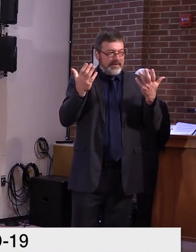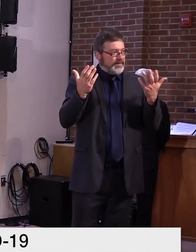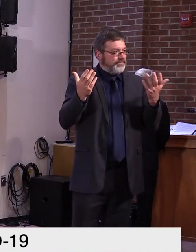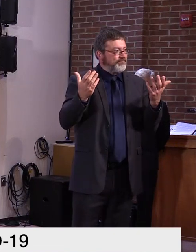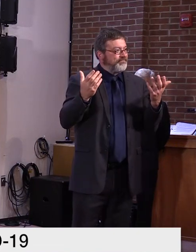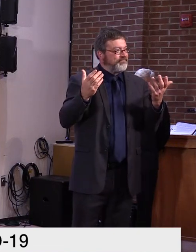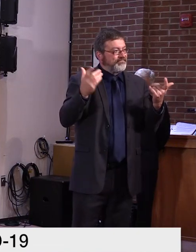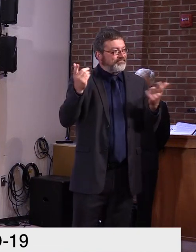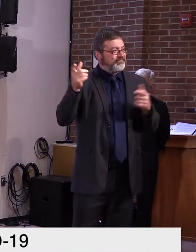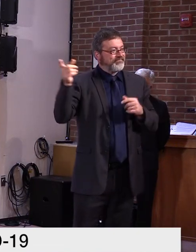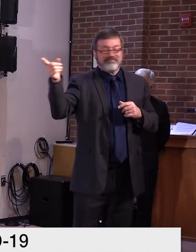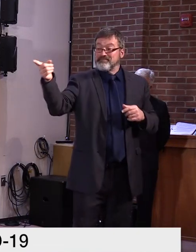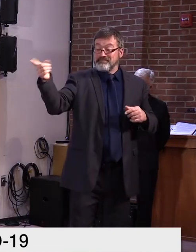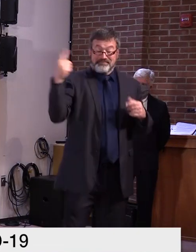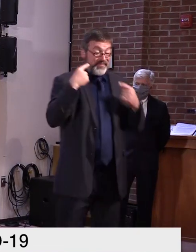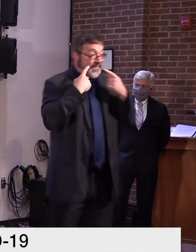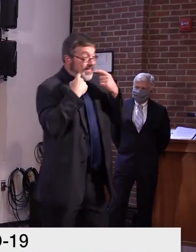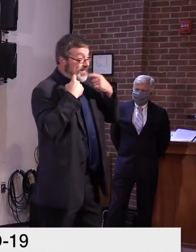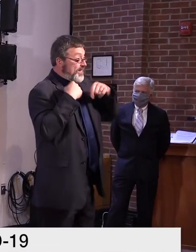now. Commissioner Levine.